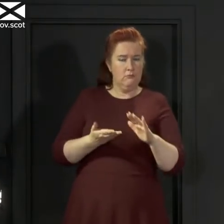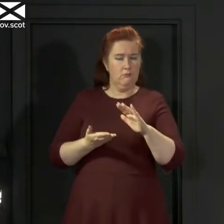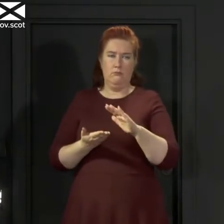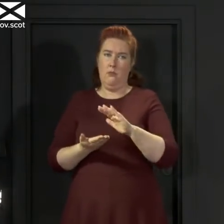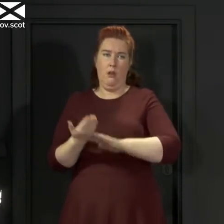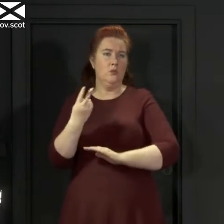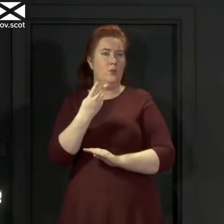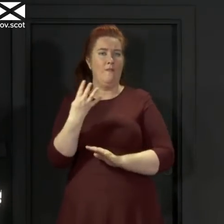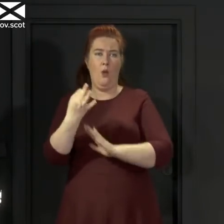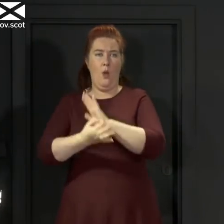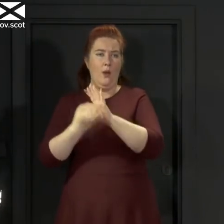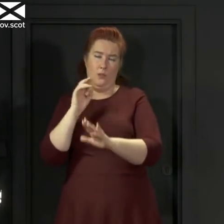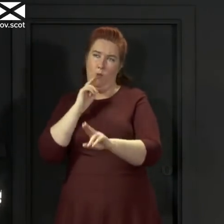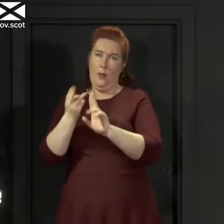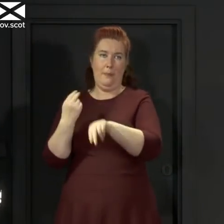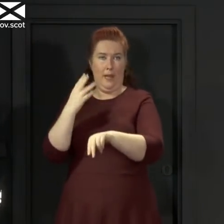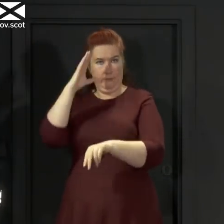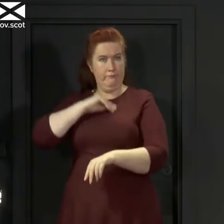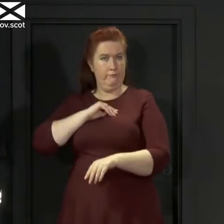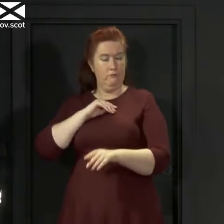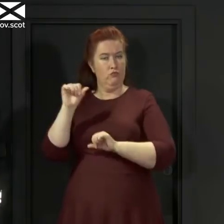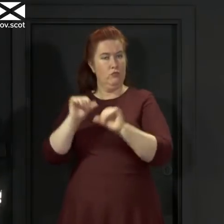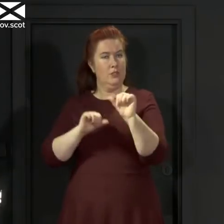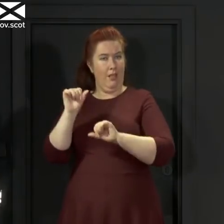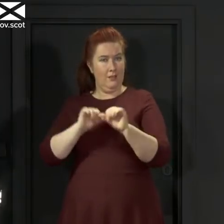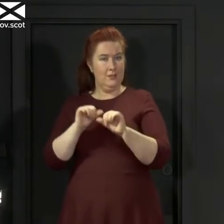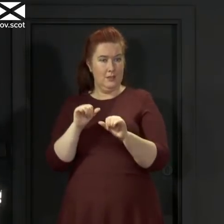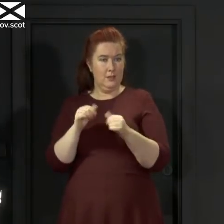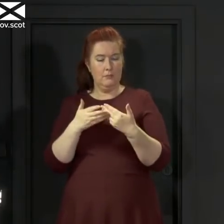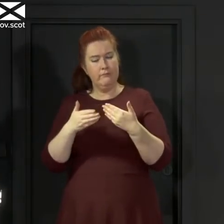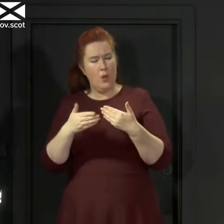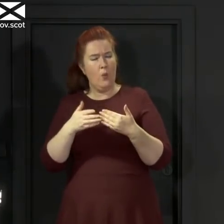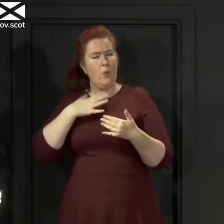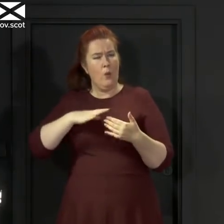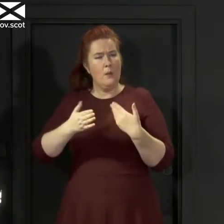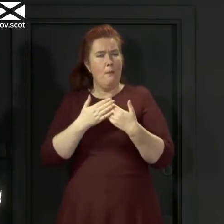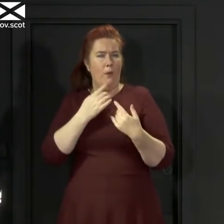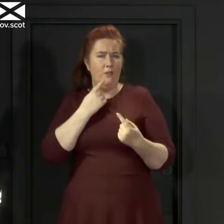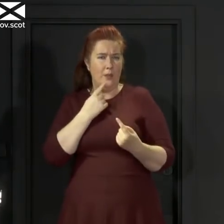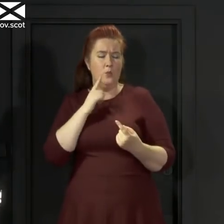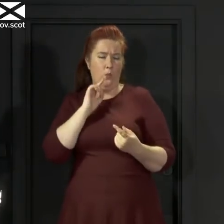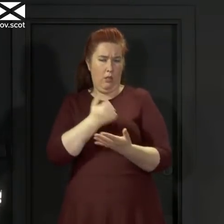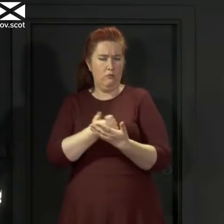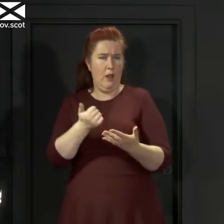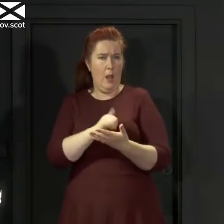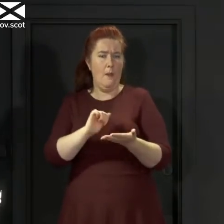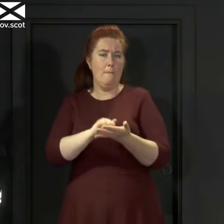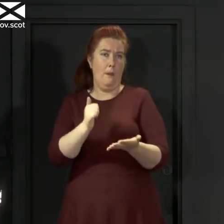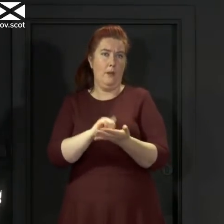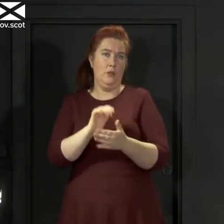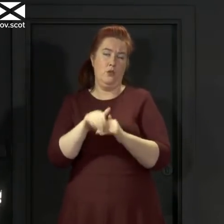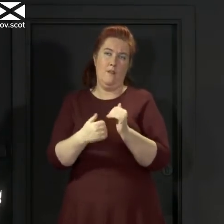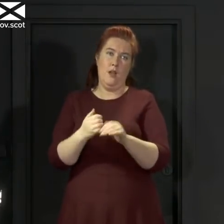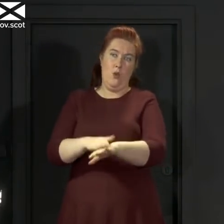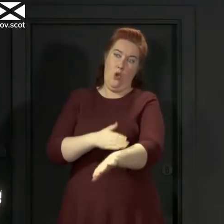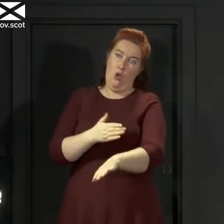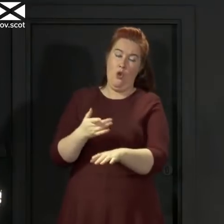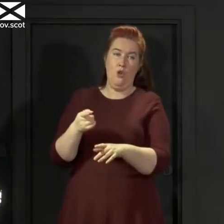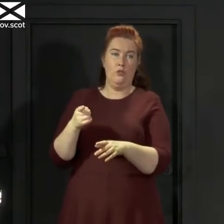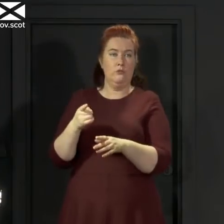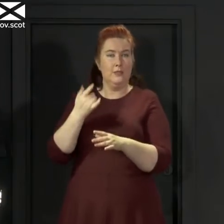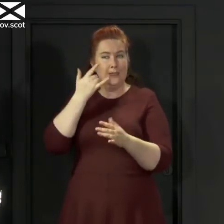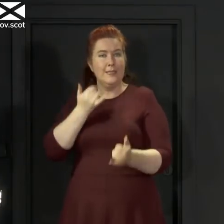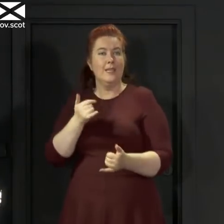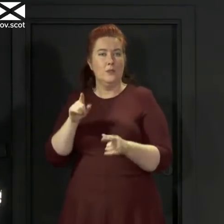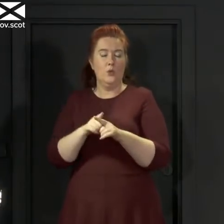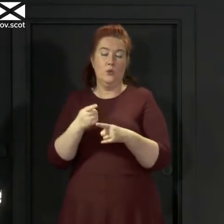think over the next period want to develop more data that we will routinely publish about the performance of test and protect and I